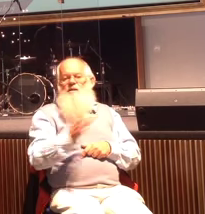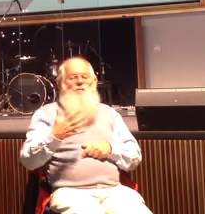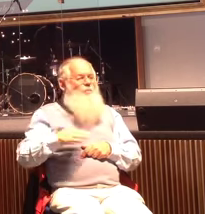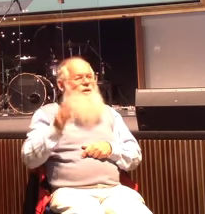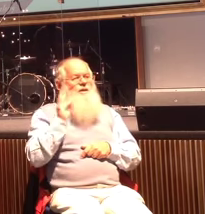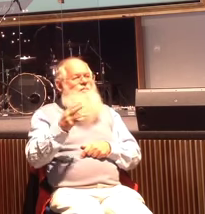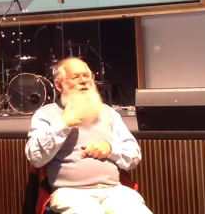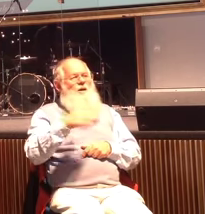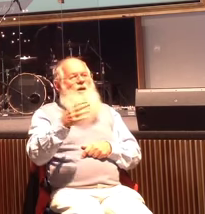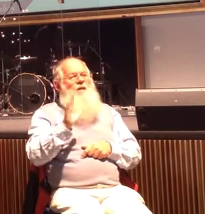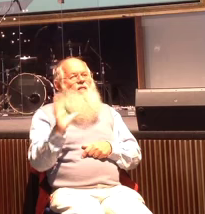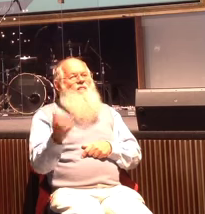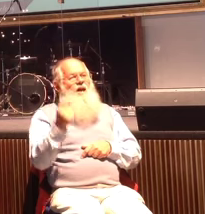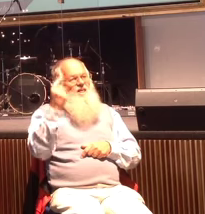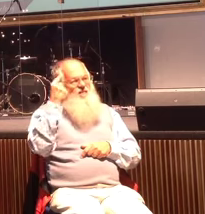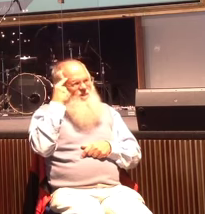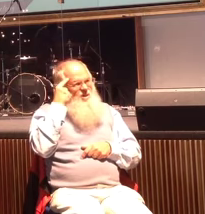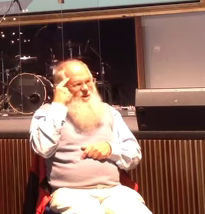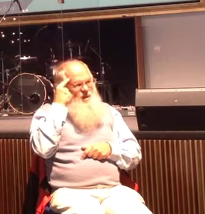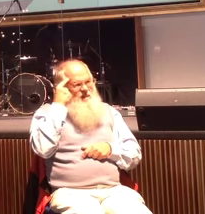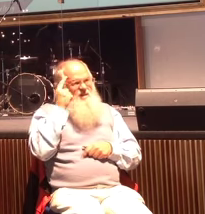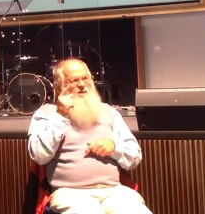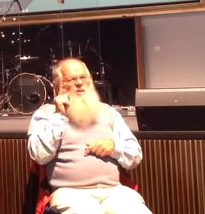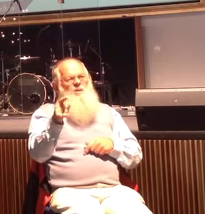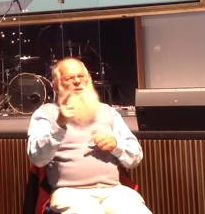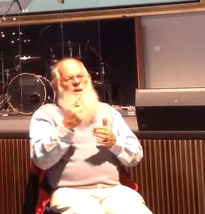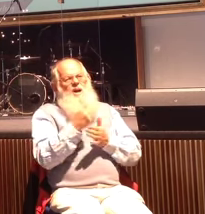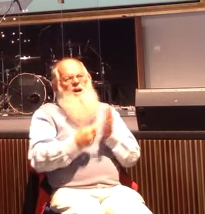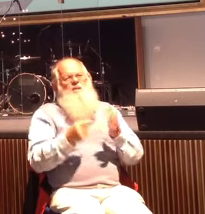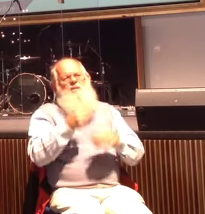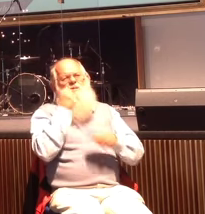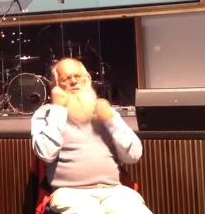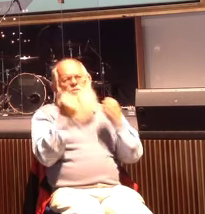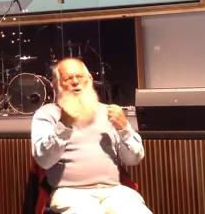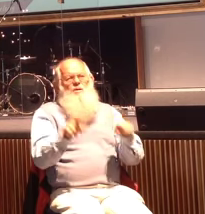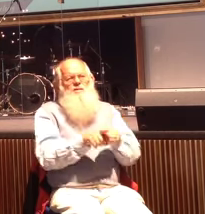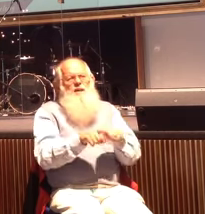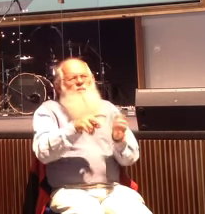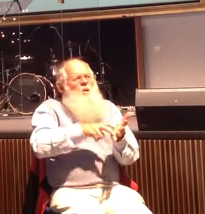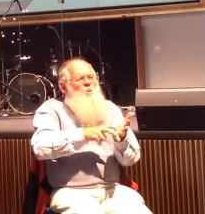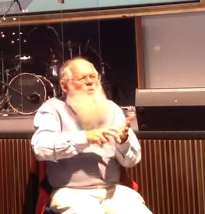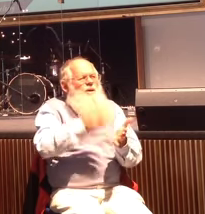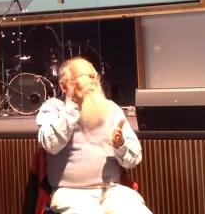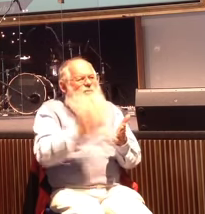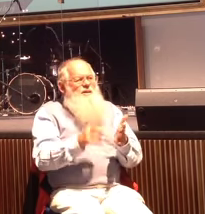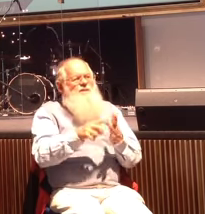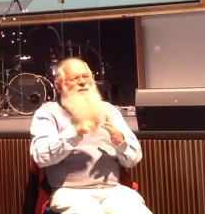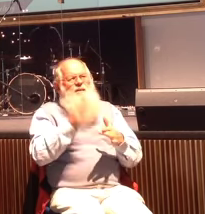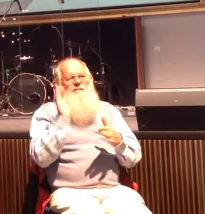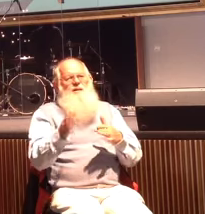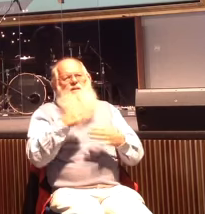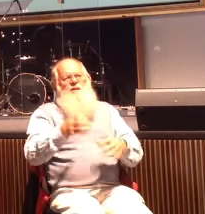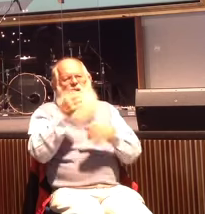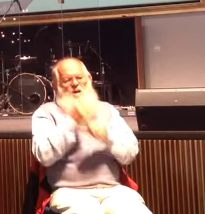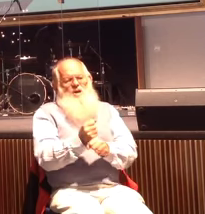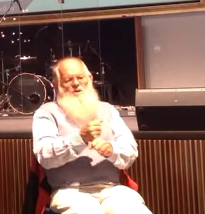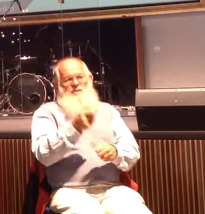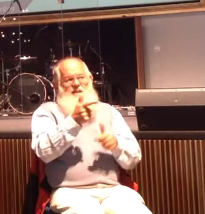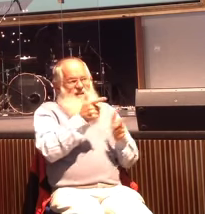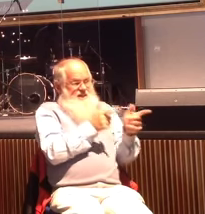because they felt you're only as strong as your weakest link and if he won't hold a gun, he's going to compromise the rest of us.